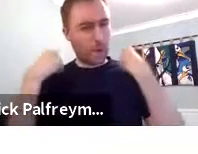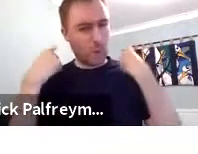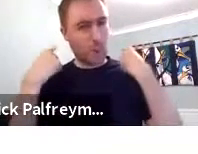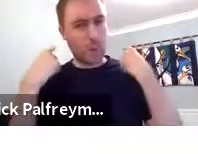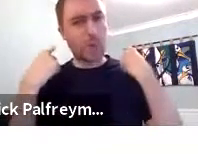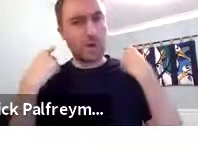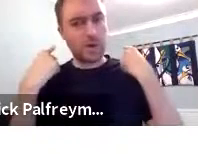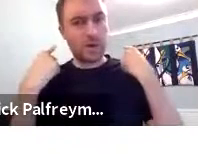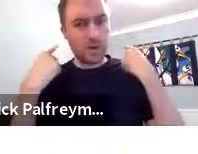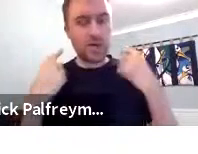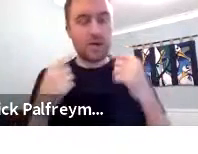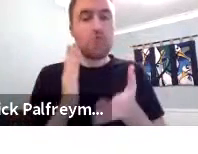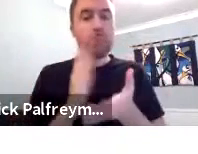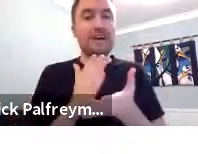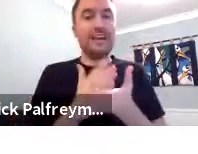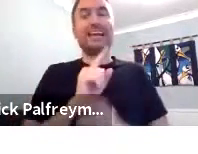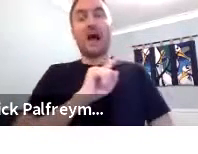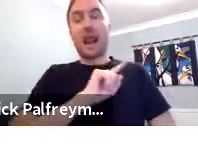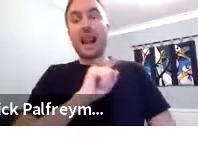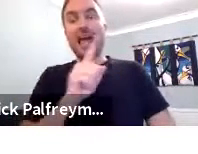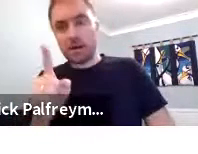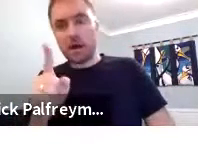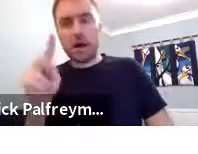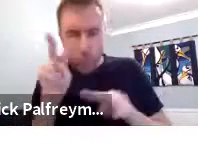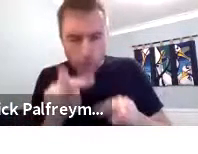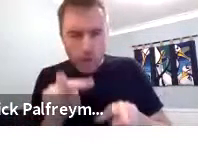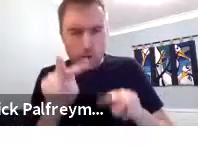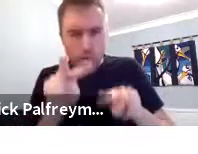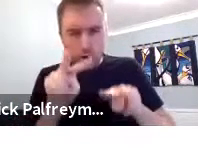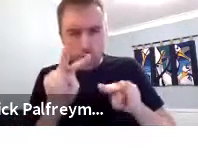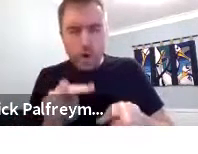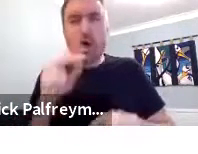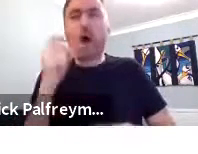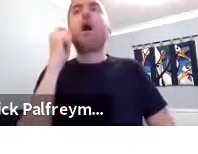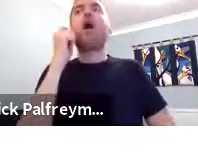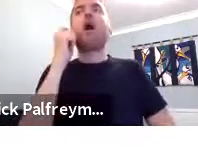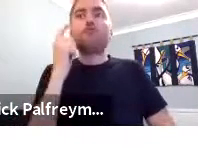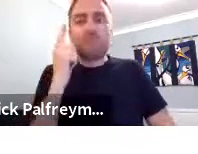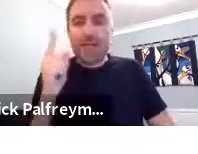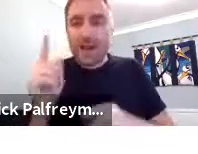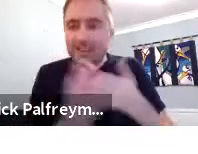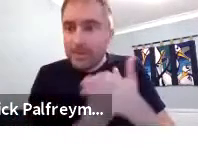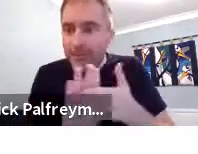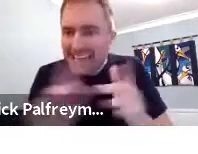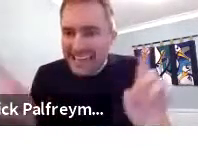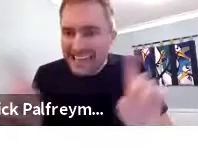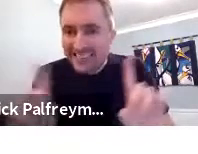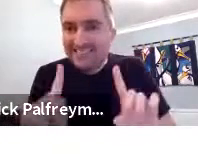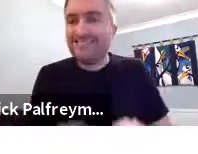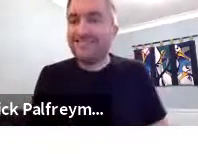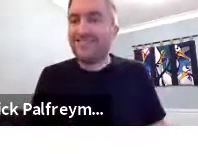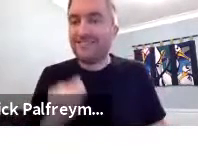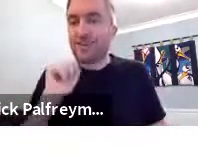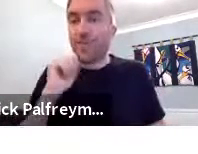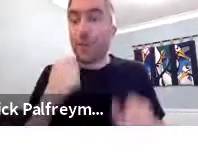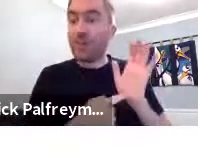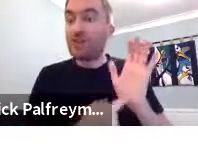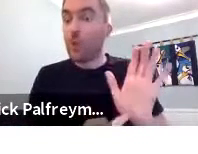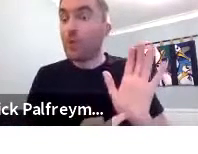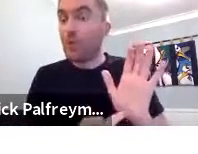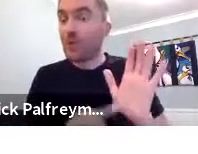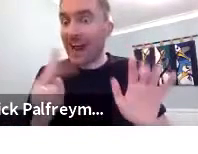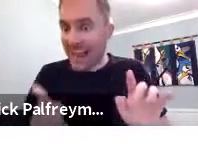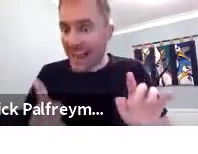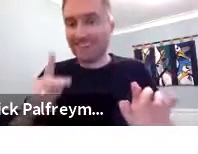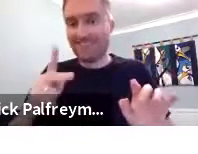saying. And the same with Muhammad, who's a native Indonesian sign language user. then later, we watched it again and we realised the